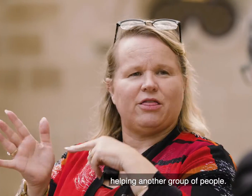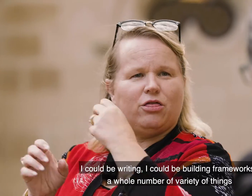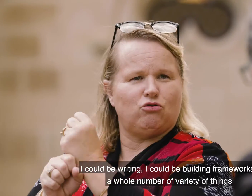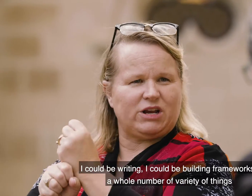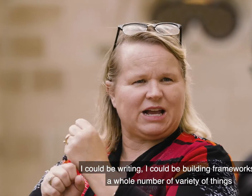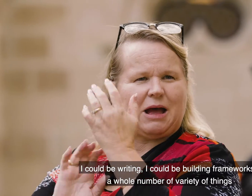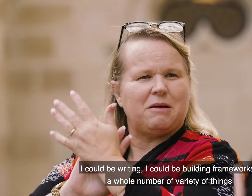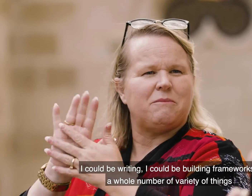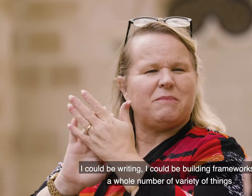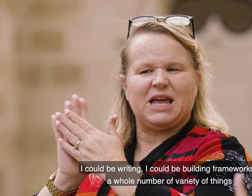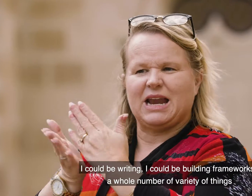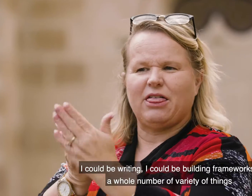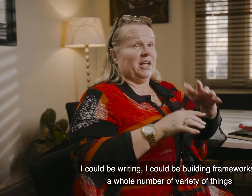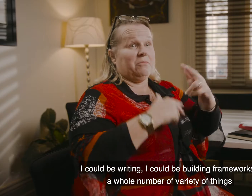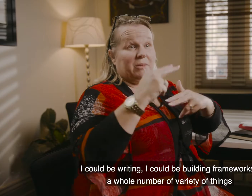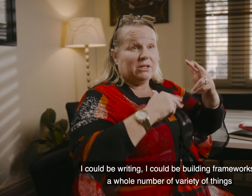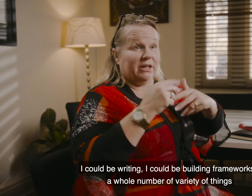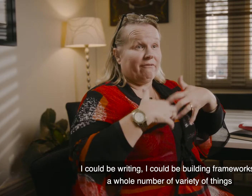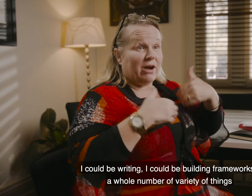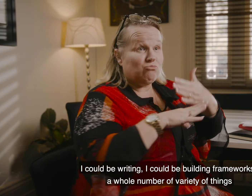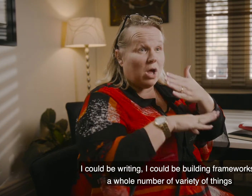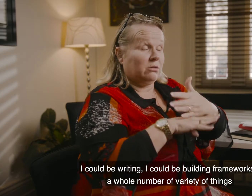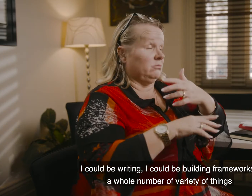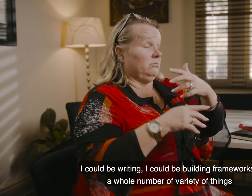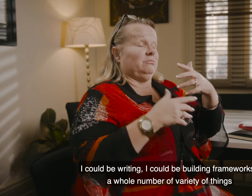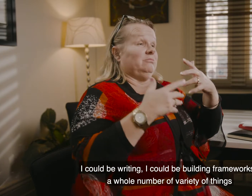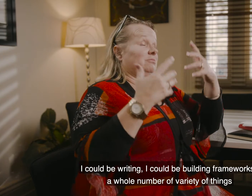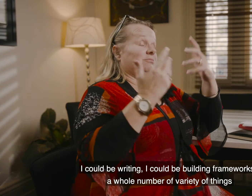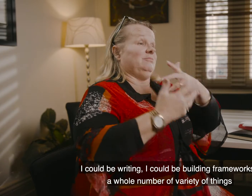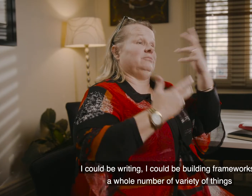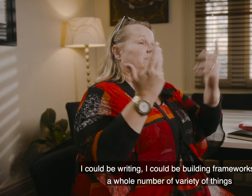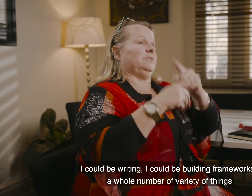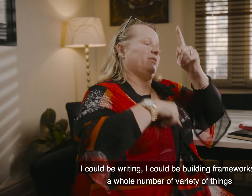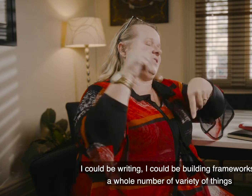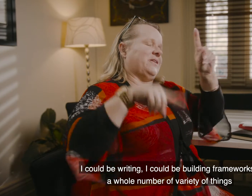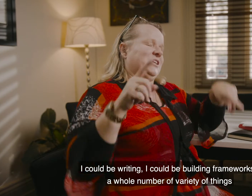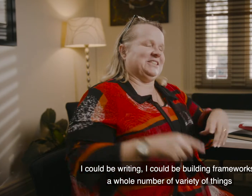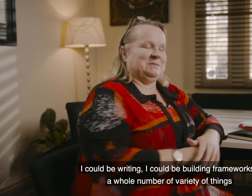I could be writing. I could be building frameworks. A whole number of variety of things.